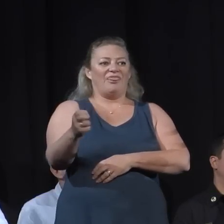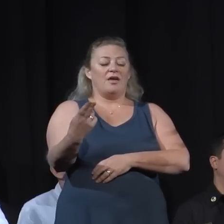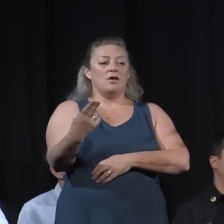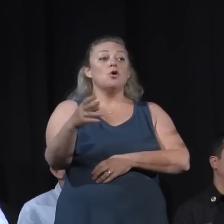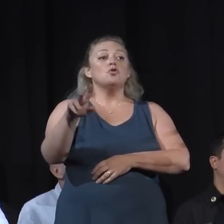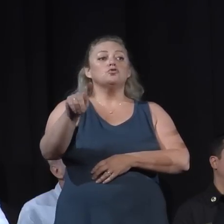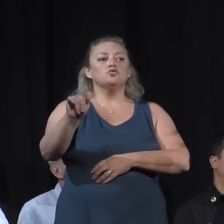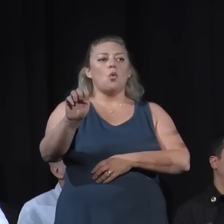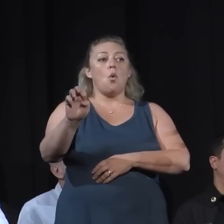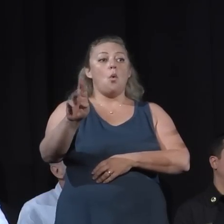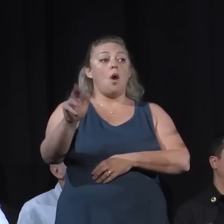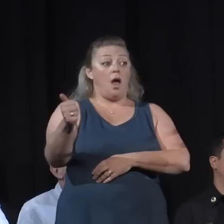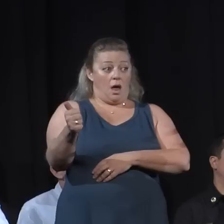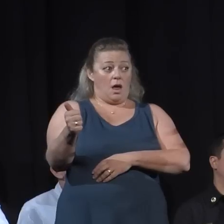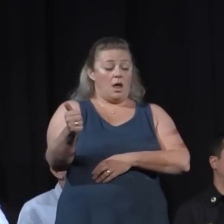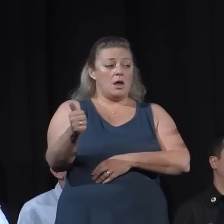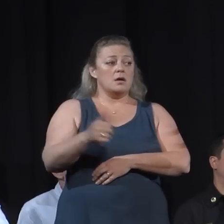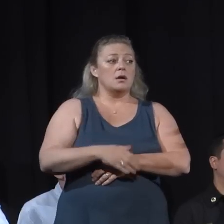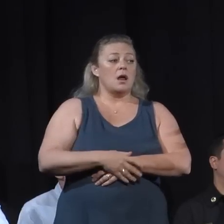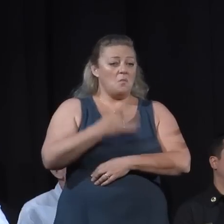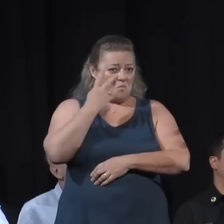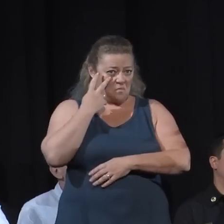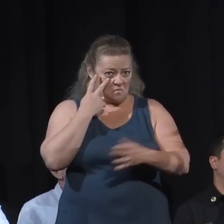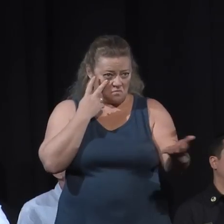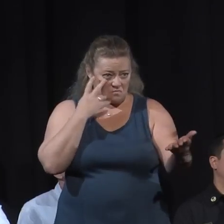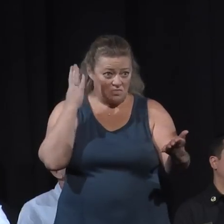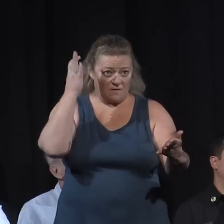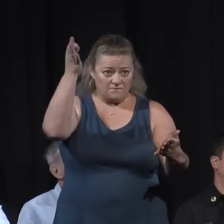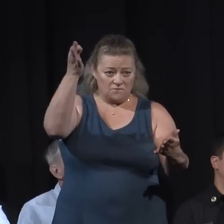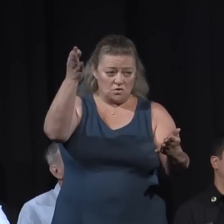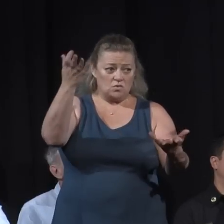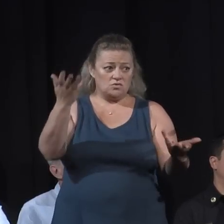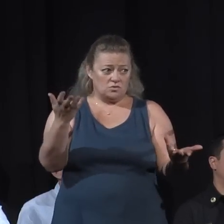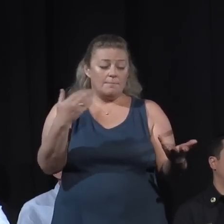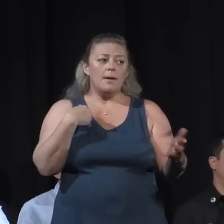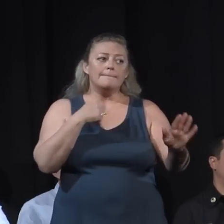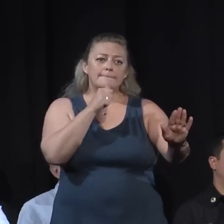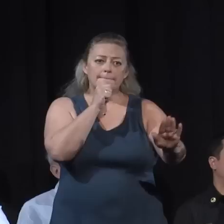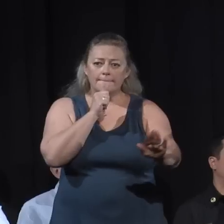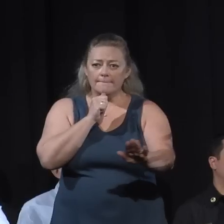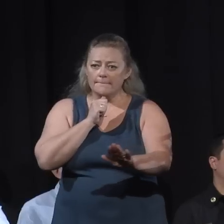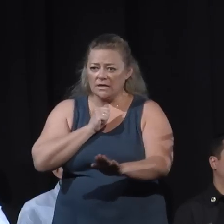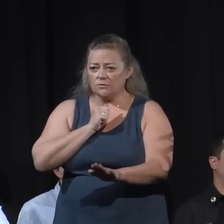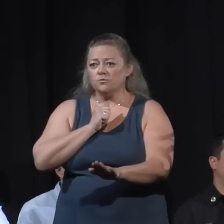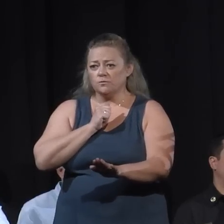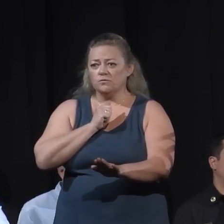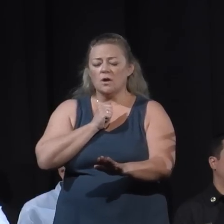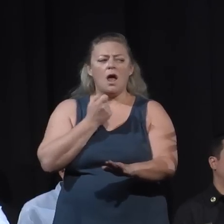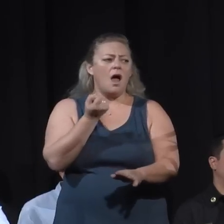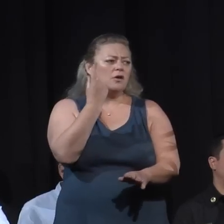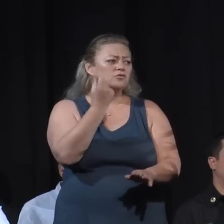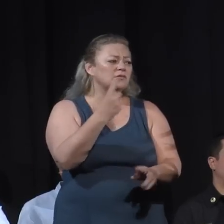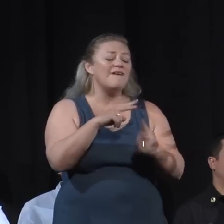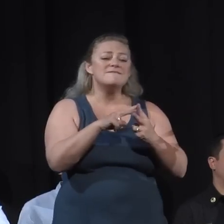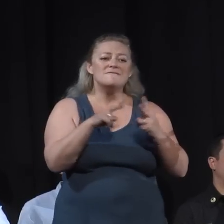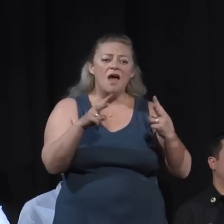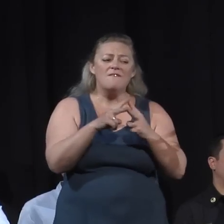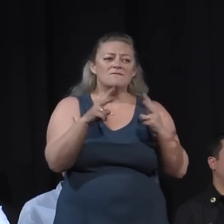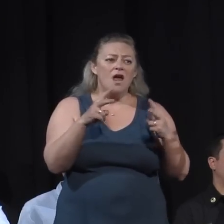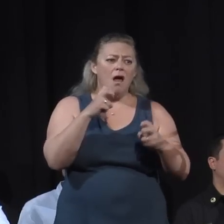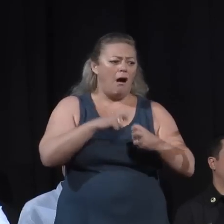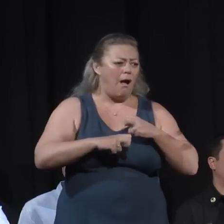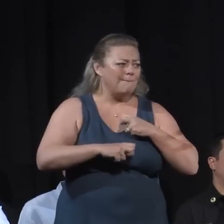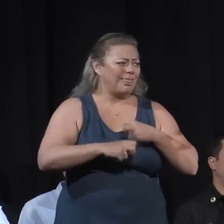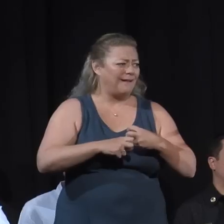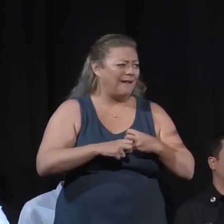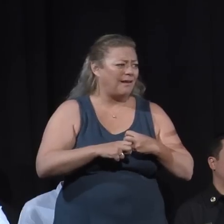and tomorrow from 9 to 4, too, and we'll see what the future holds. But be patient. Understand that it is very complicated to get people back